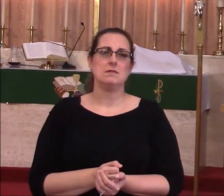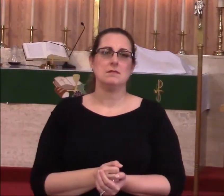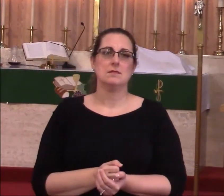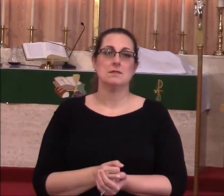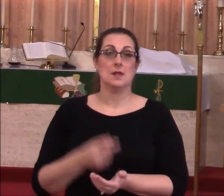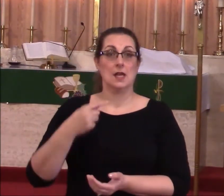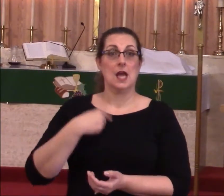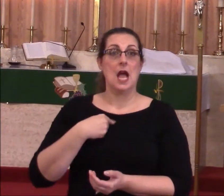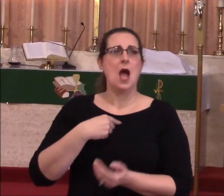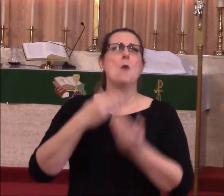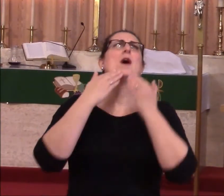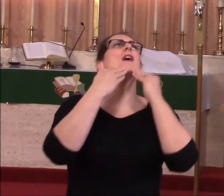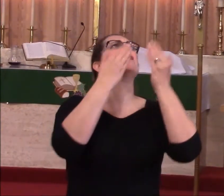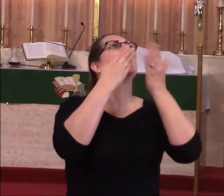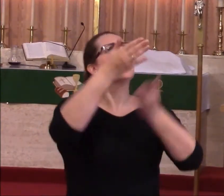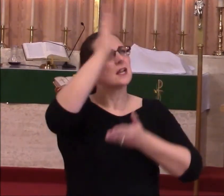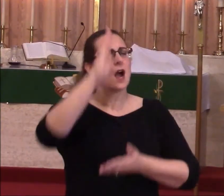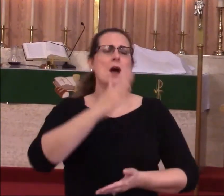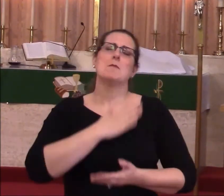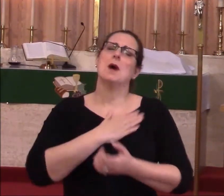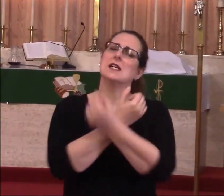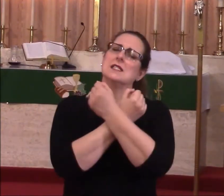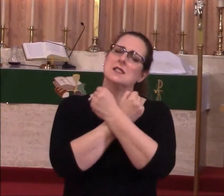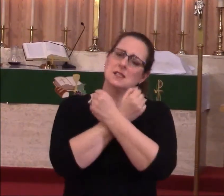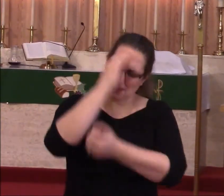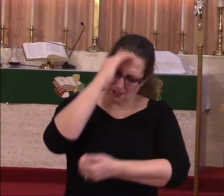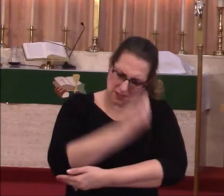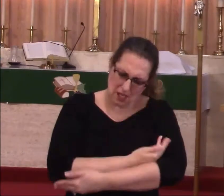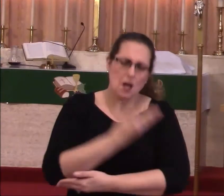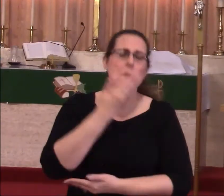And we're going to thank God that my son is home.